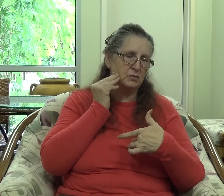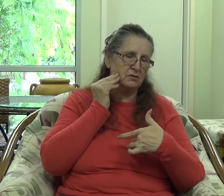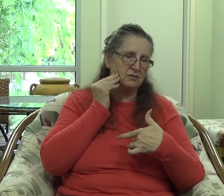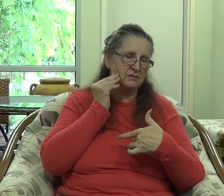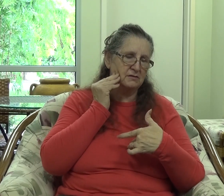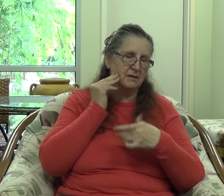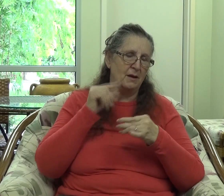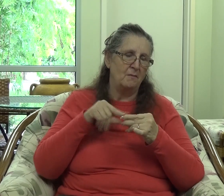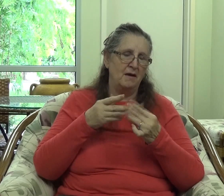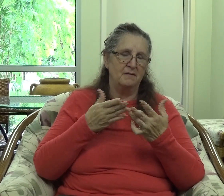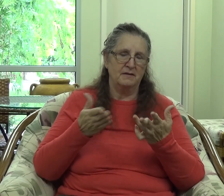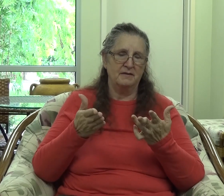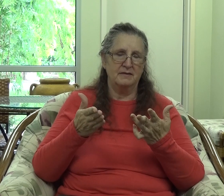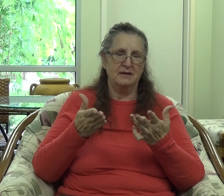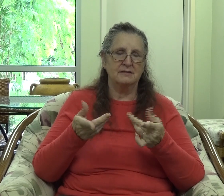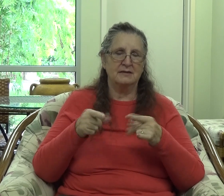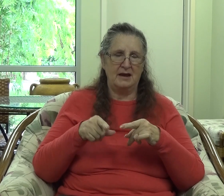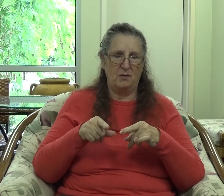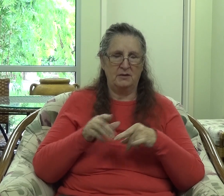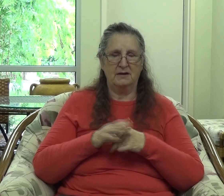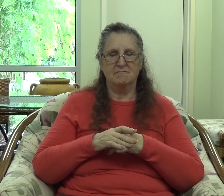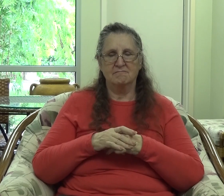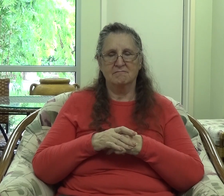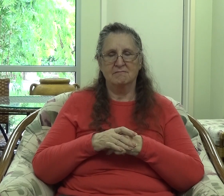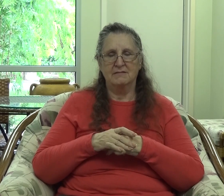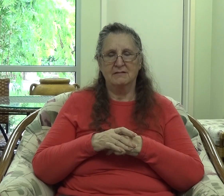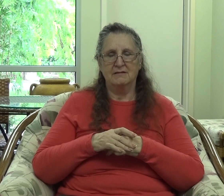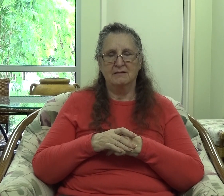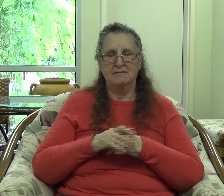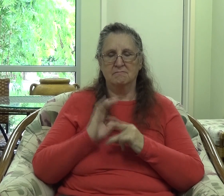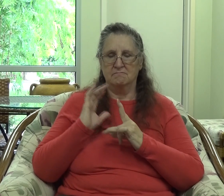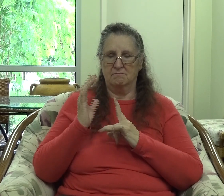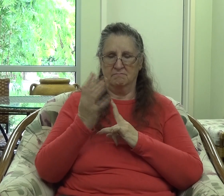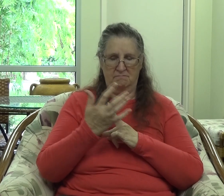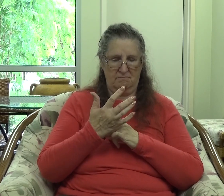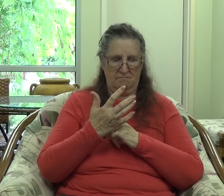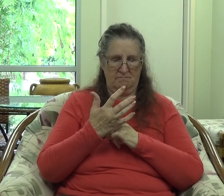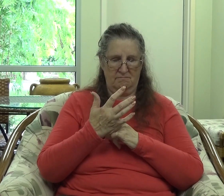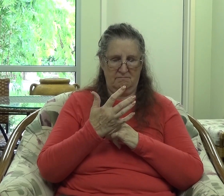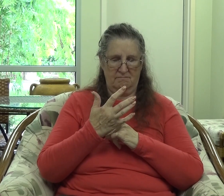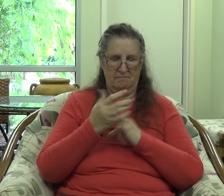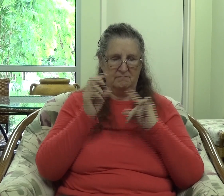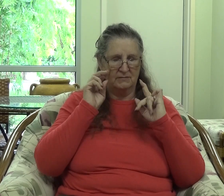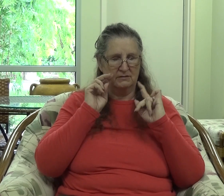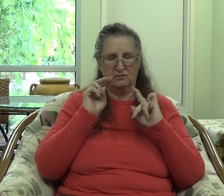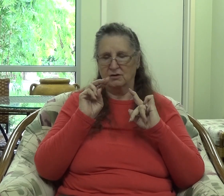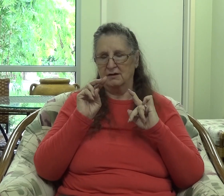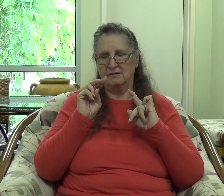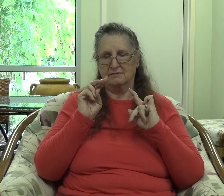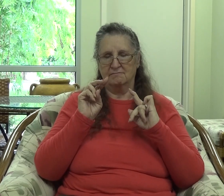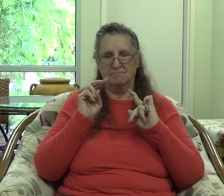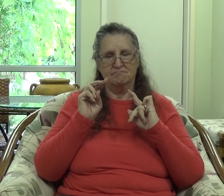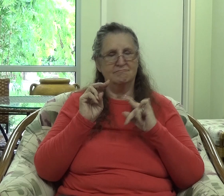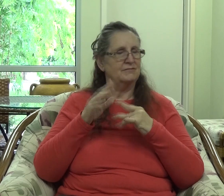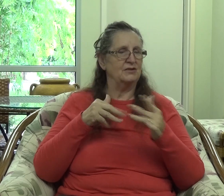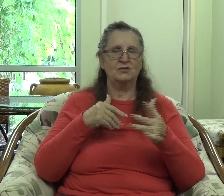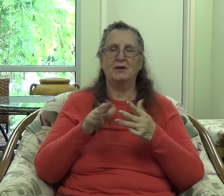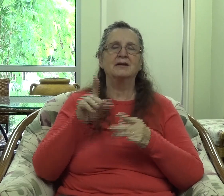the things that are happening and taking place right in front of us, right before our eyes, that you are